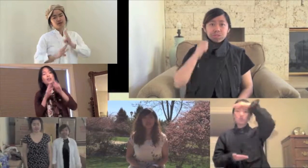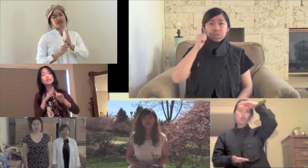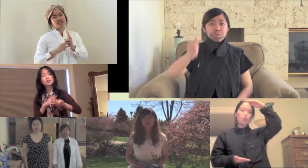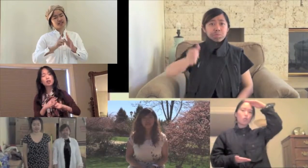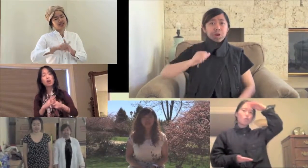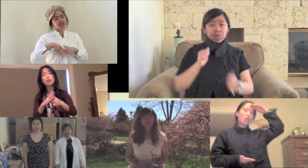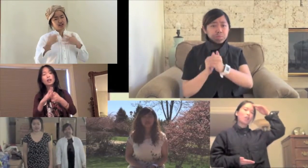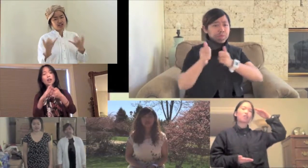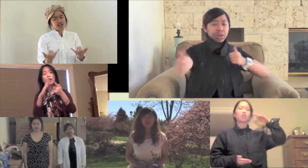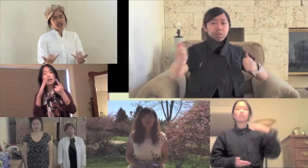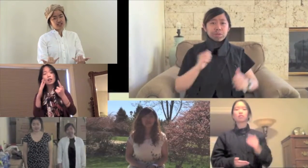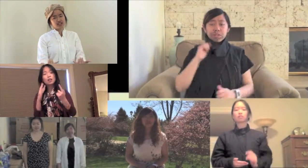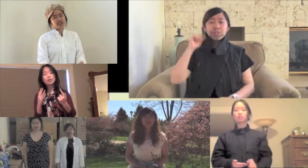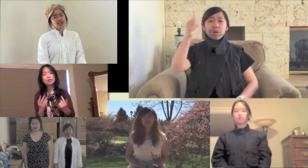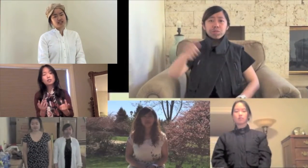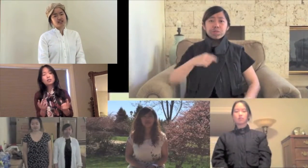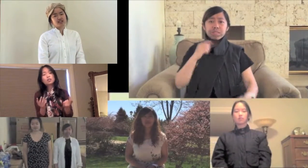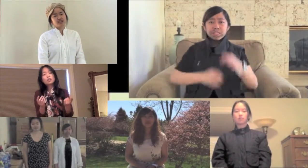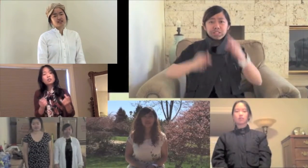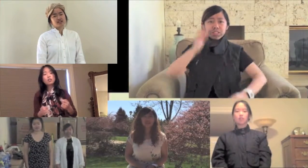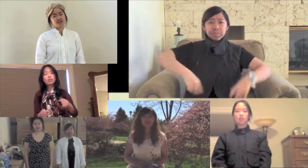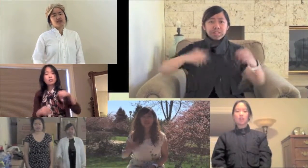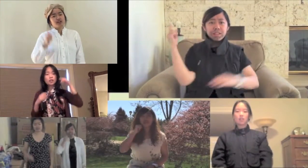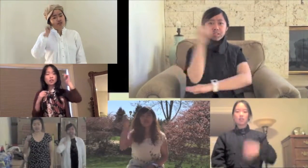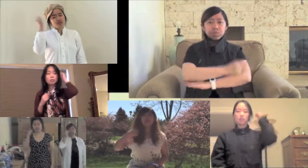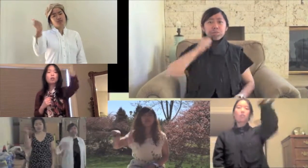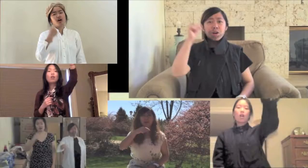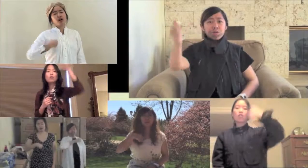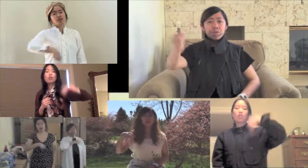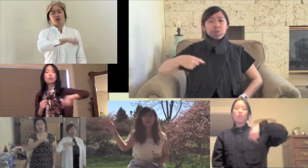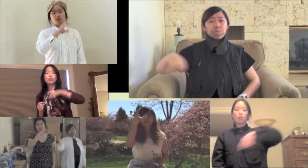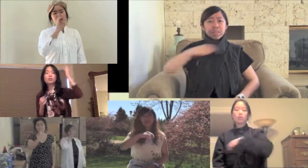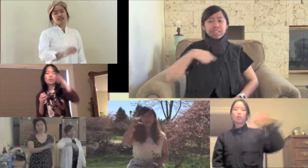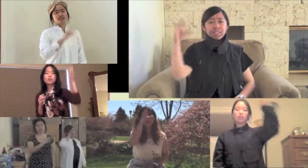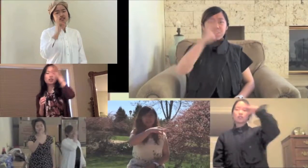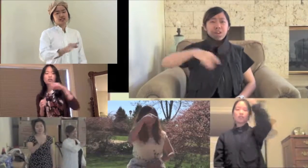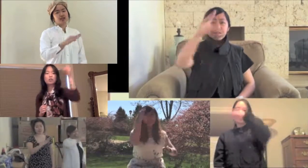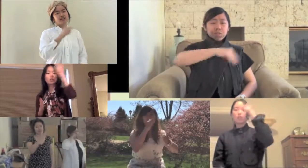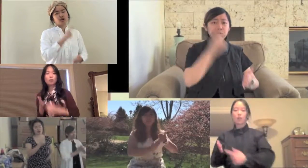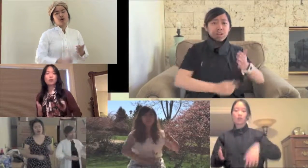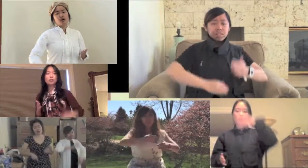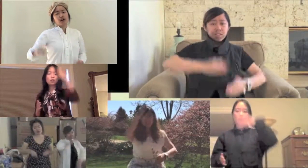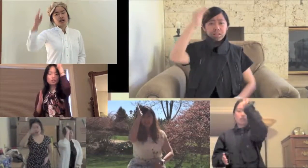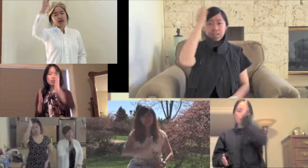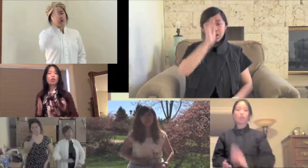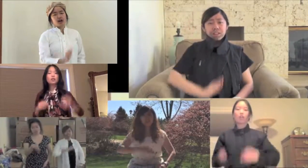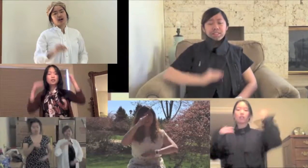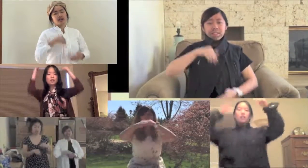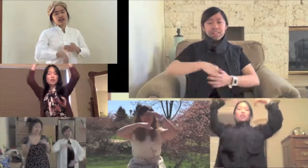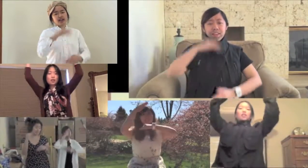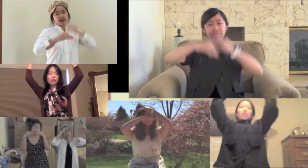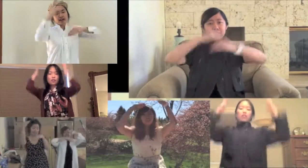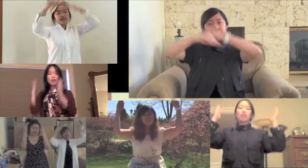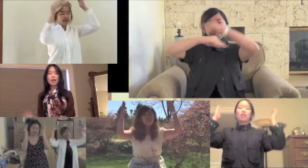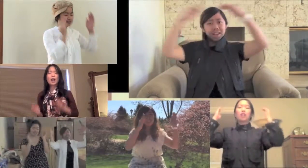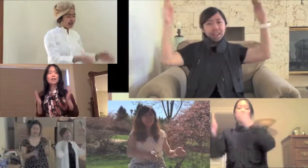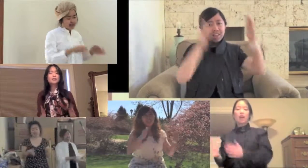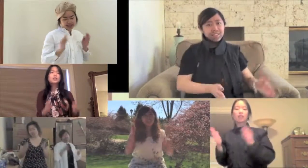Tomorrow is the judgment day Tomorrow will discover what our God in heaven has in